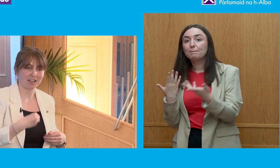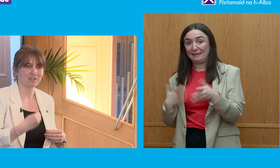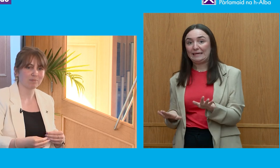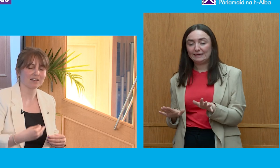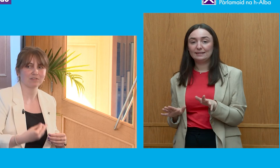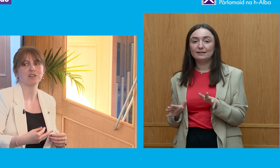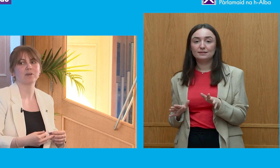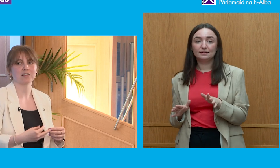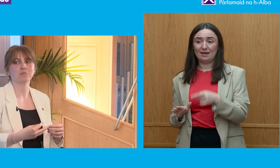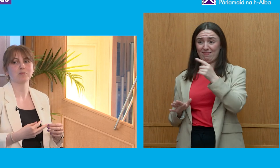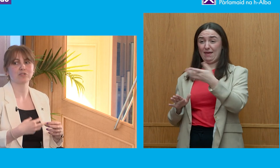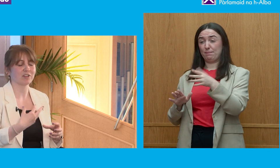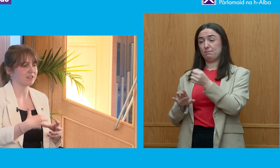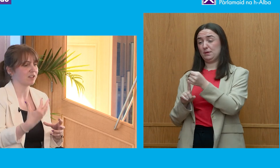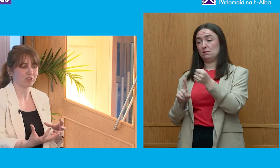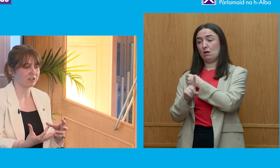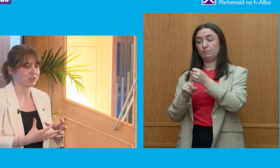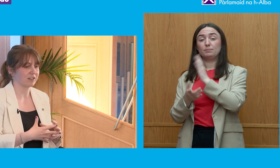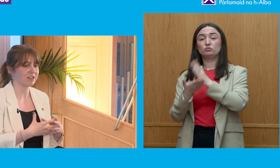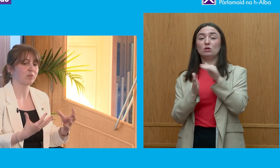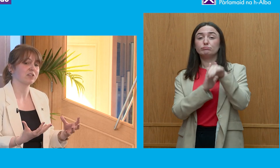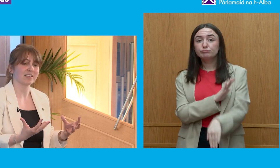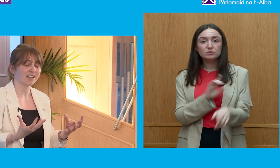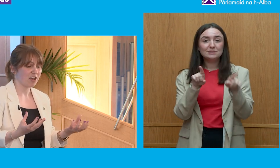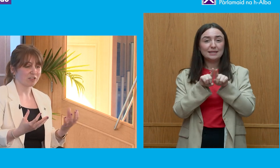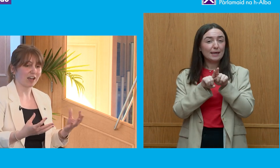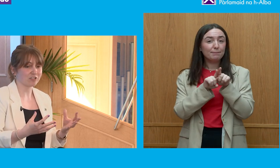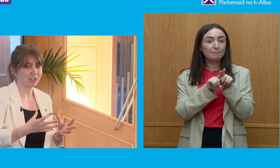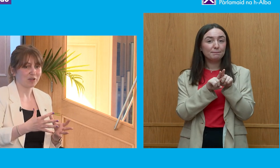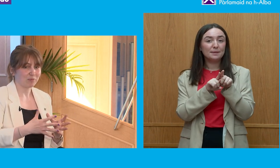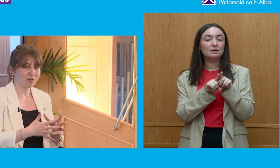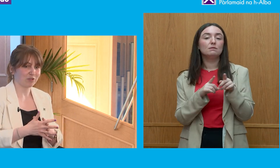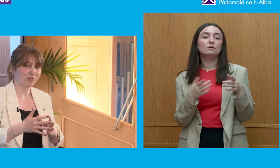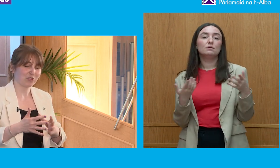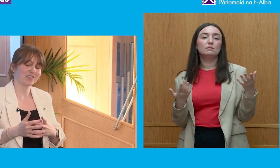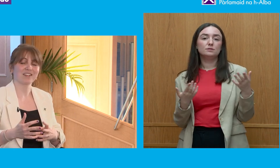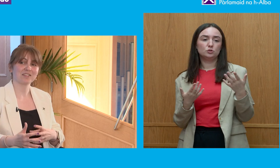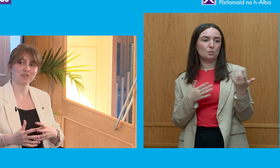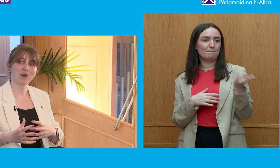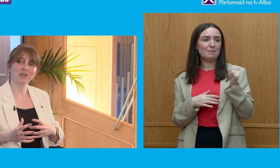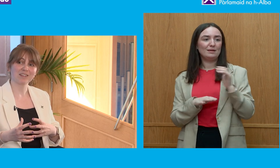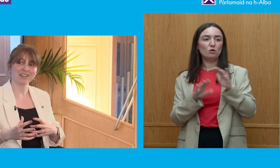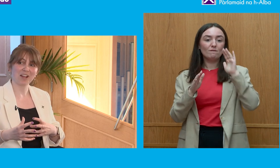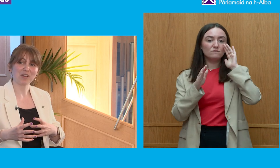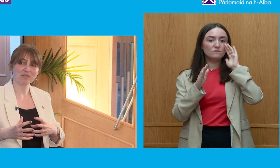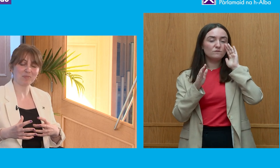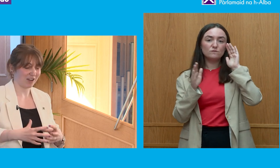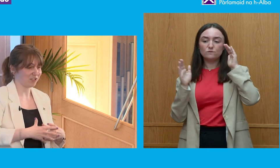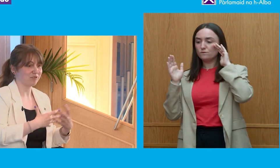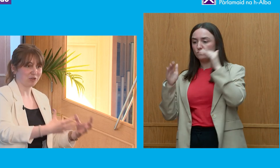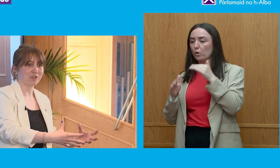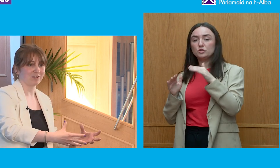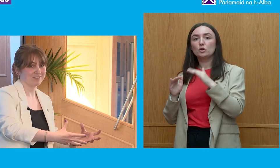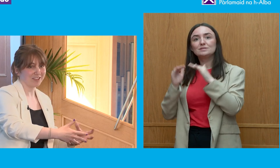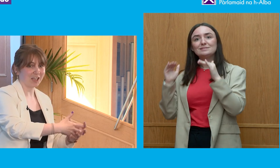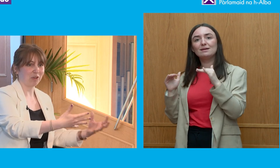and that has massively impacted people's trust in their politicians and in their politics. So actually, maybe don't focus on standards of public life, but